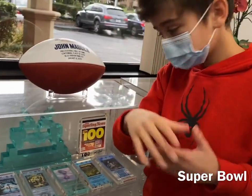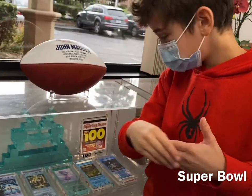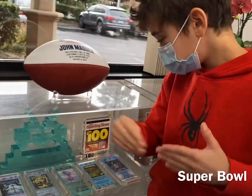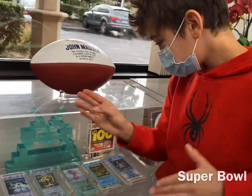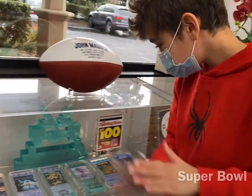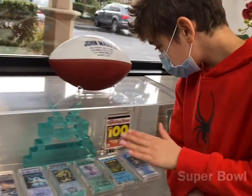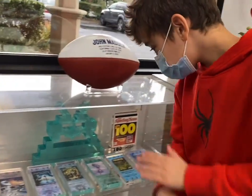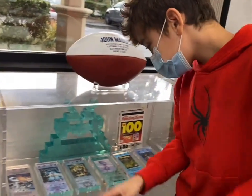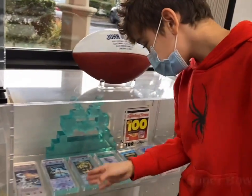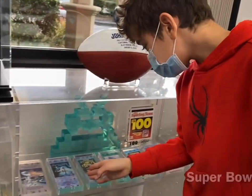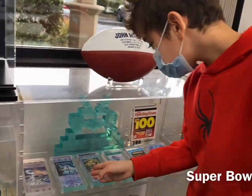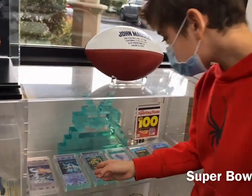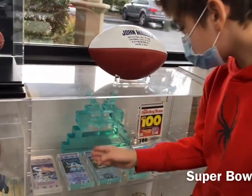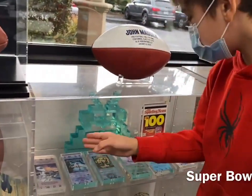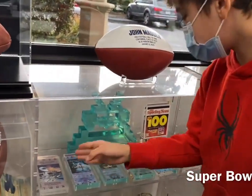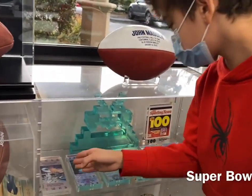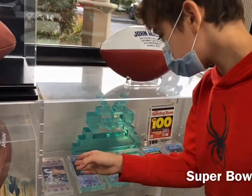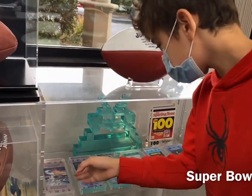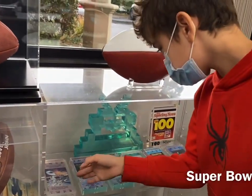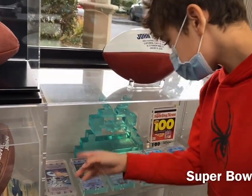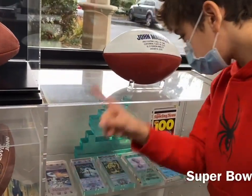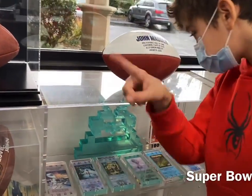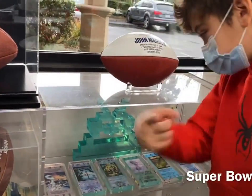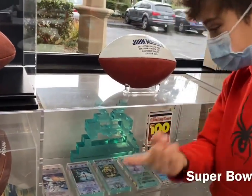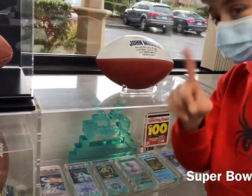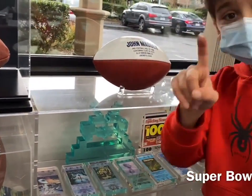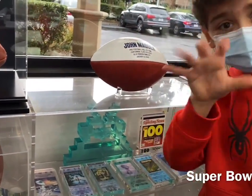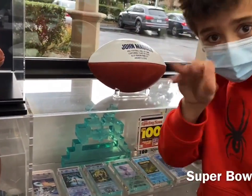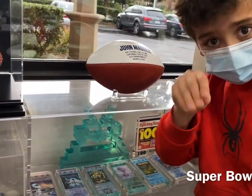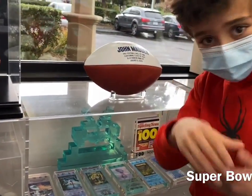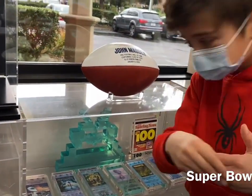$150, wow, cheap.